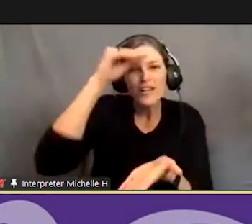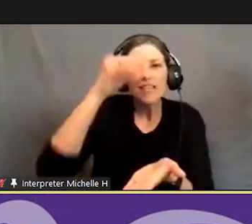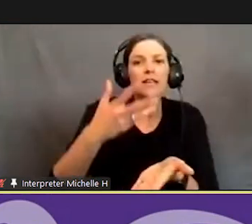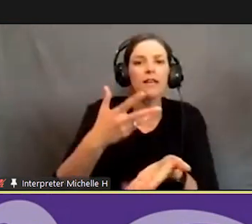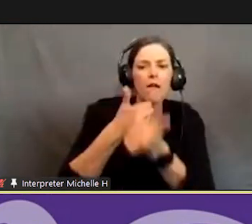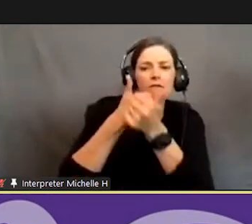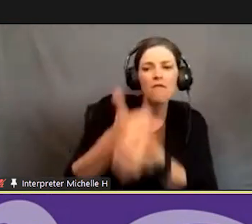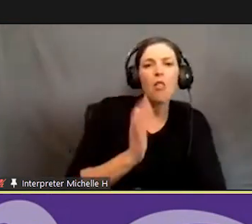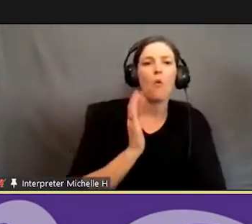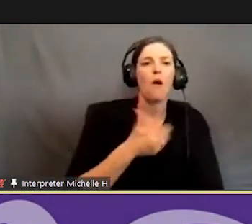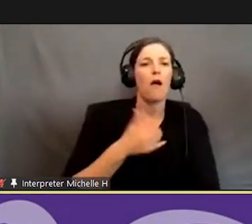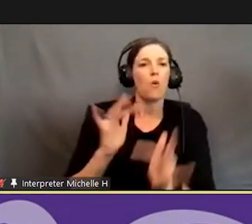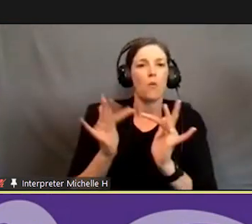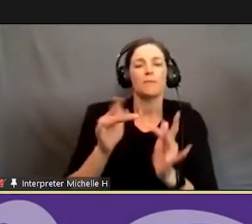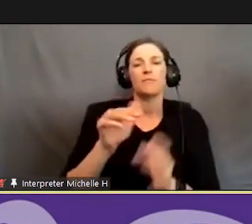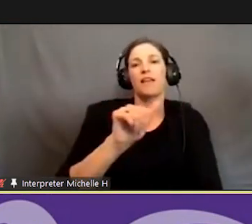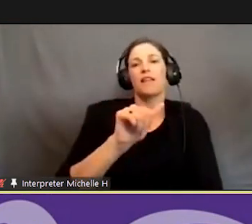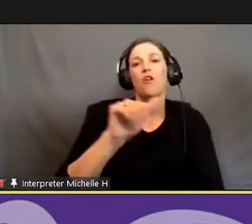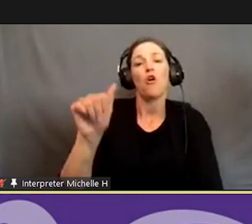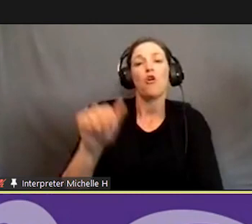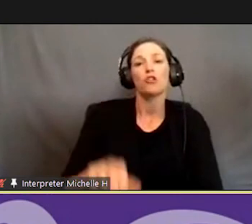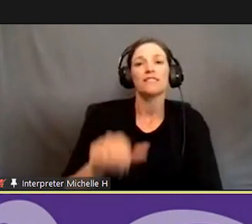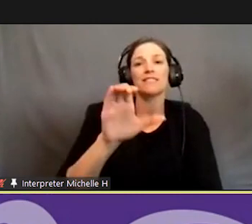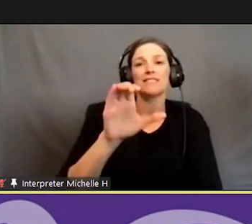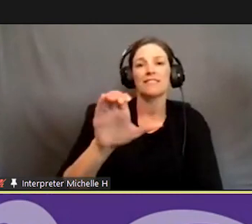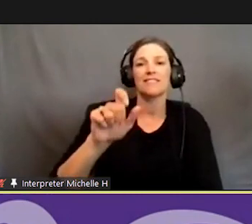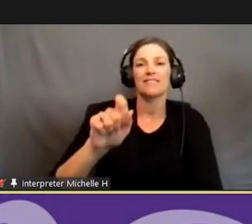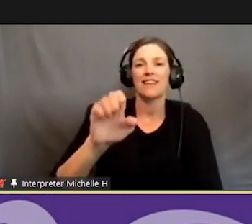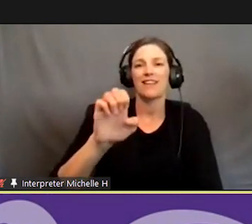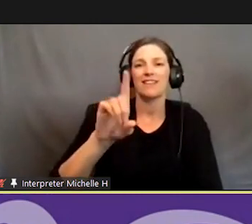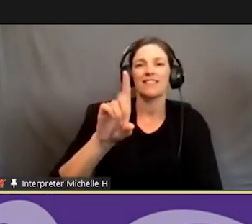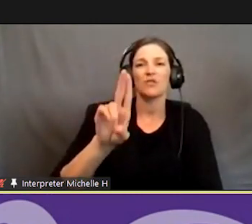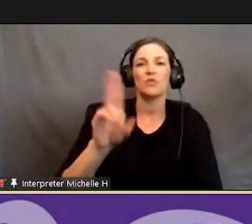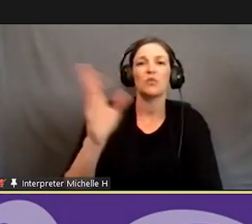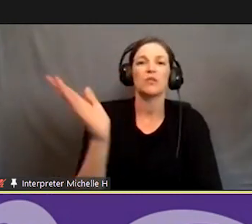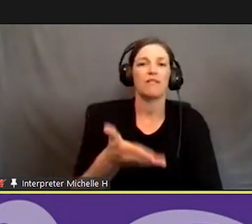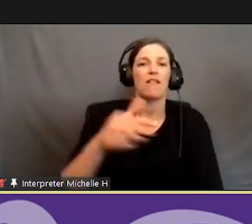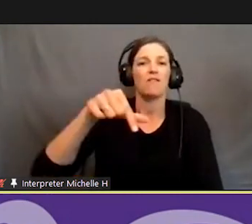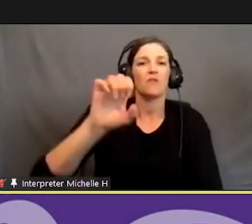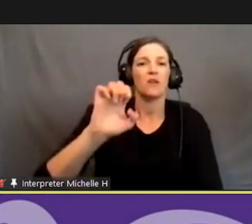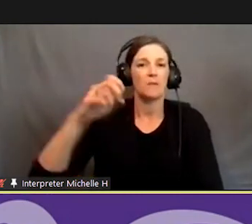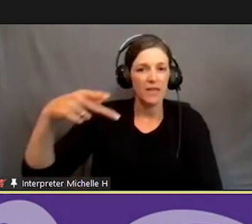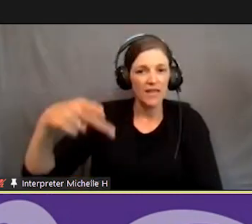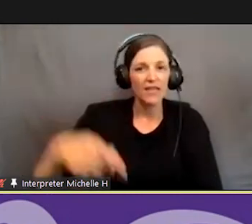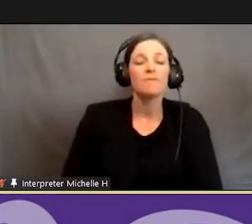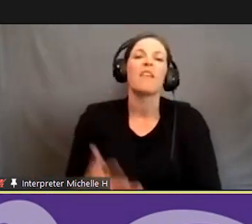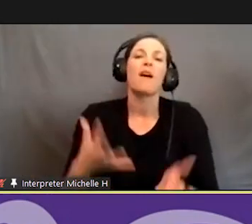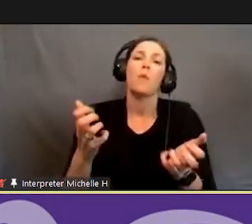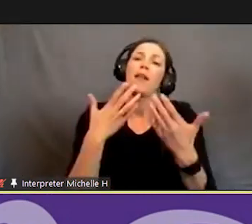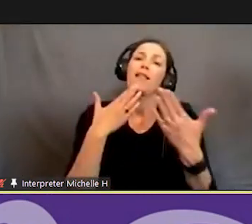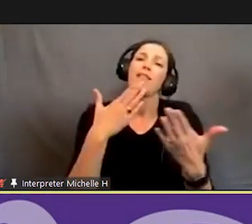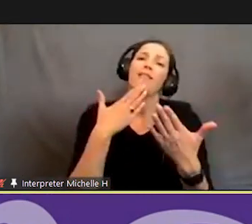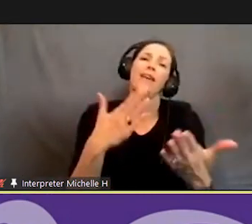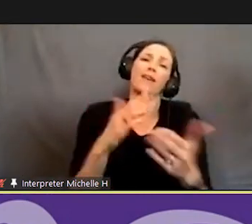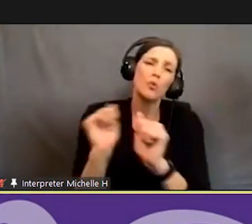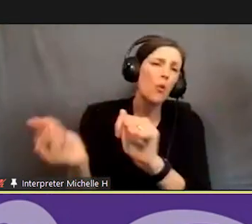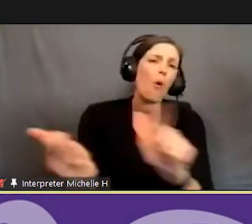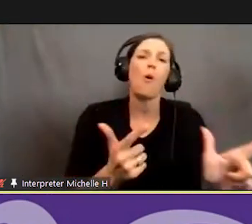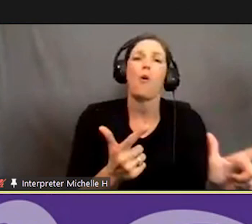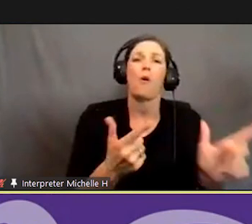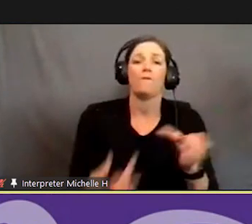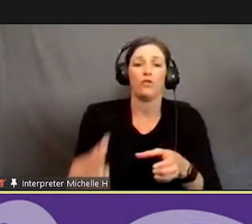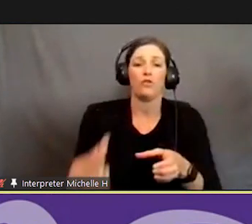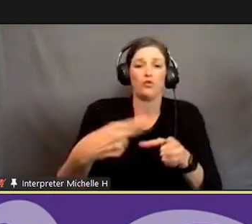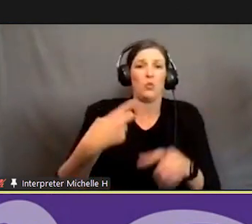our website, austincc.edu backslash QEP. And I just want to thank you all so much for joining